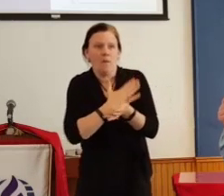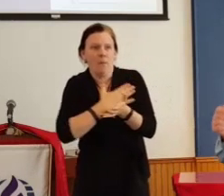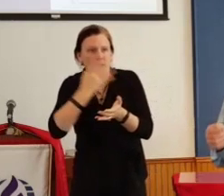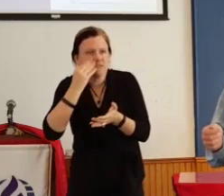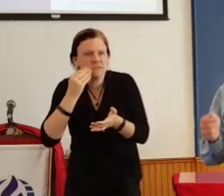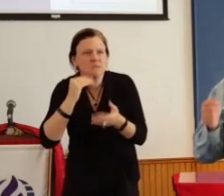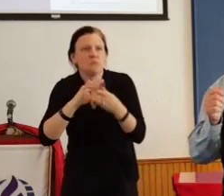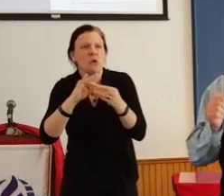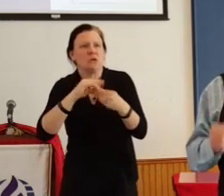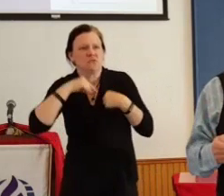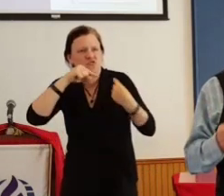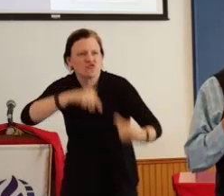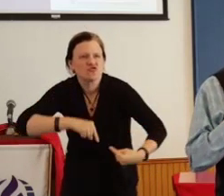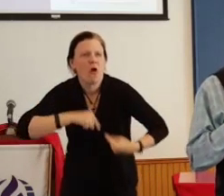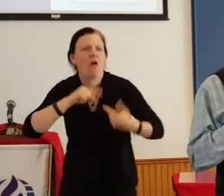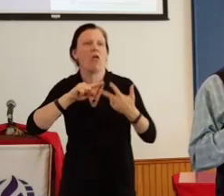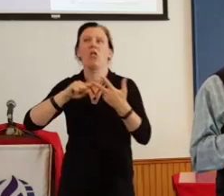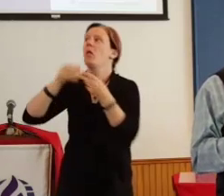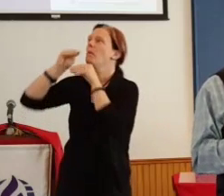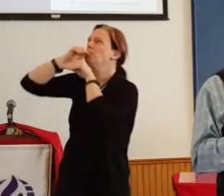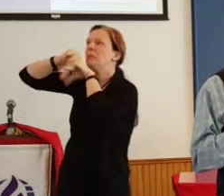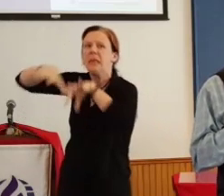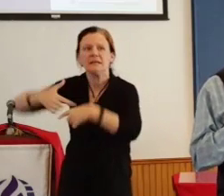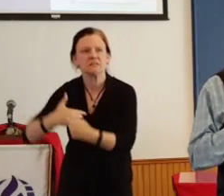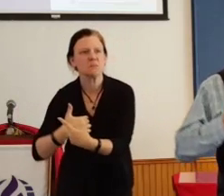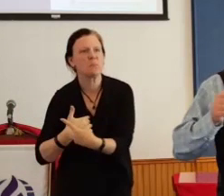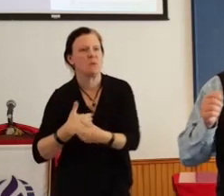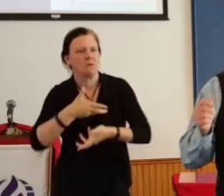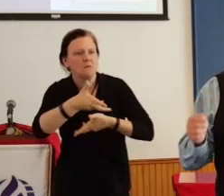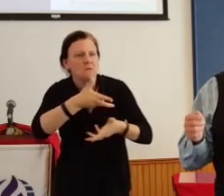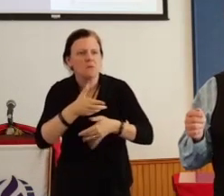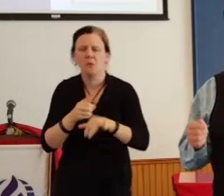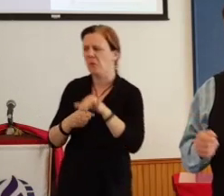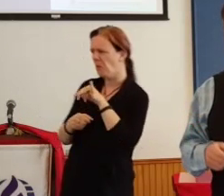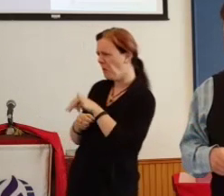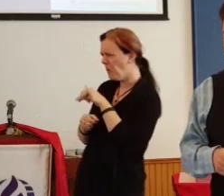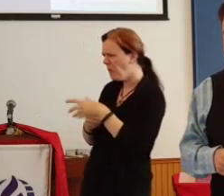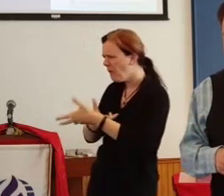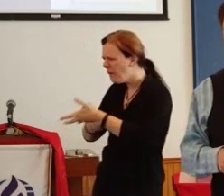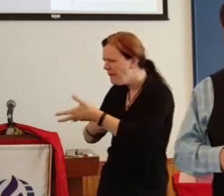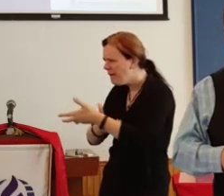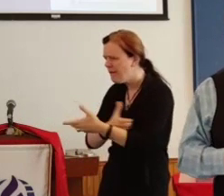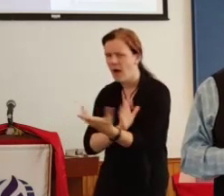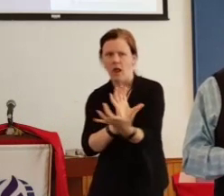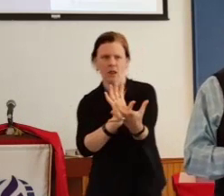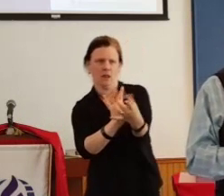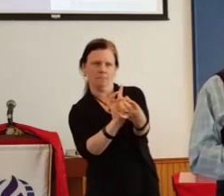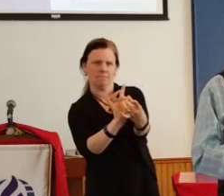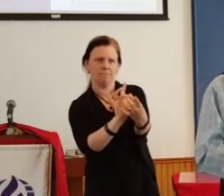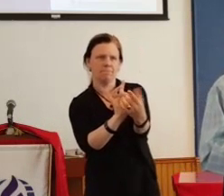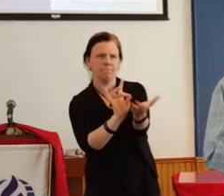our struggles and our blessings with people who want to know more about who we are and where our journey has taken us.